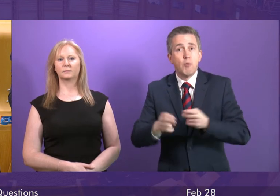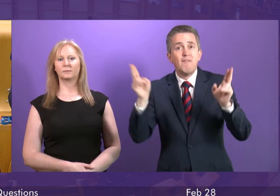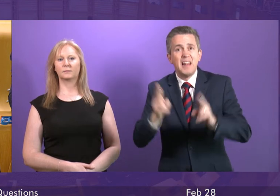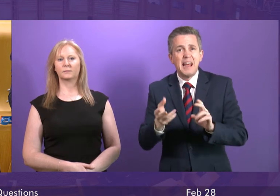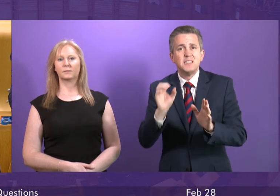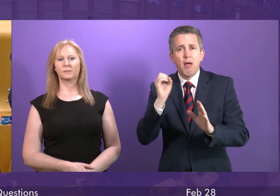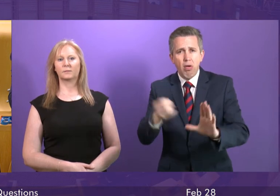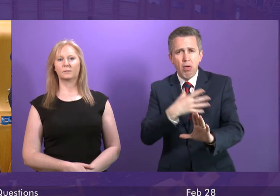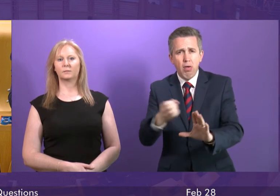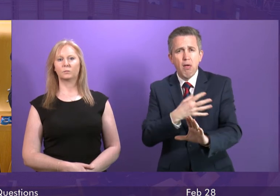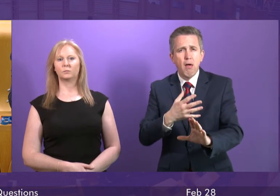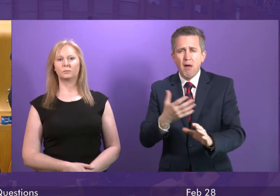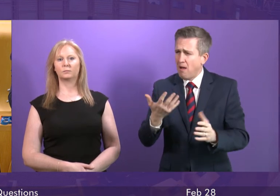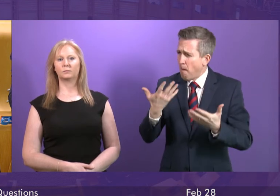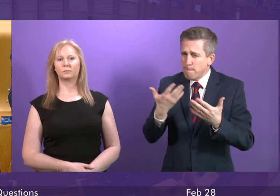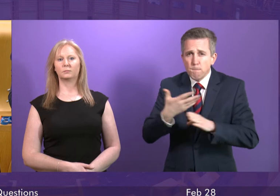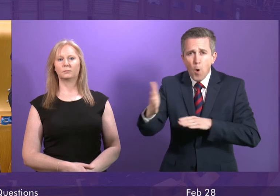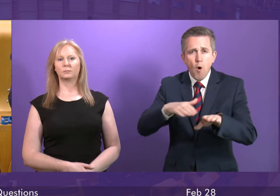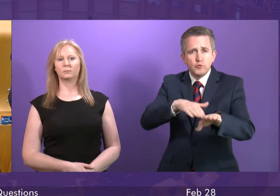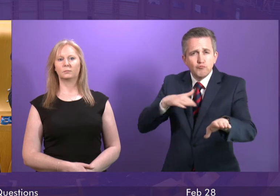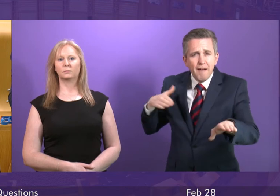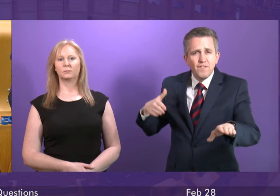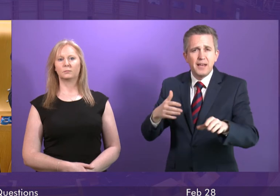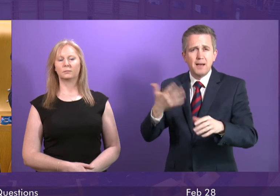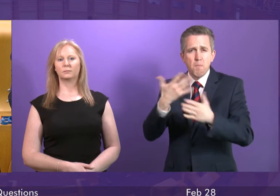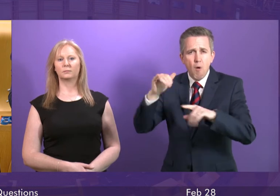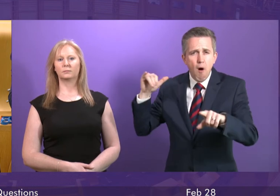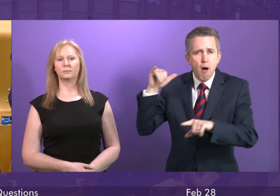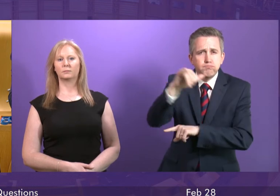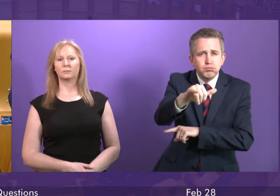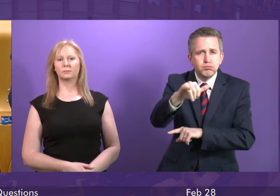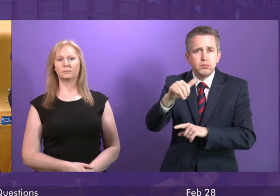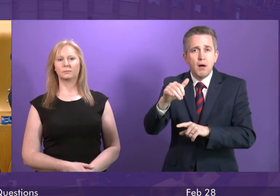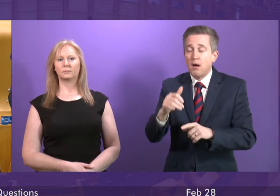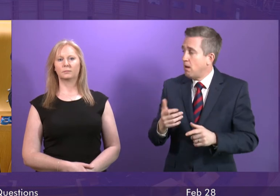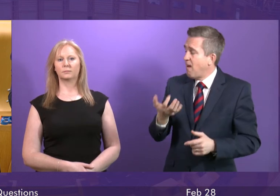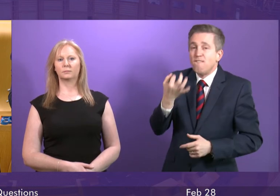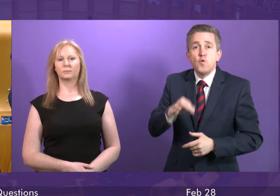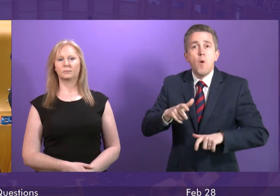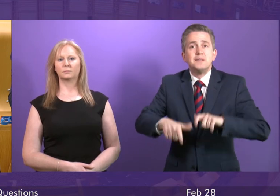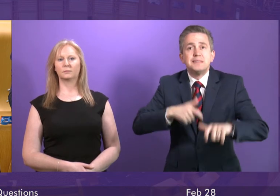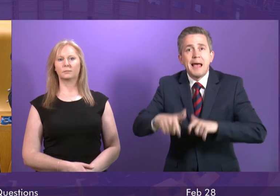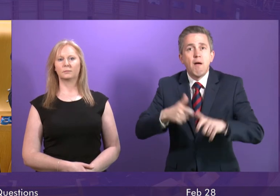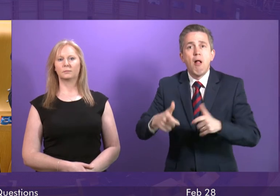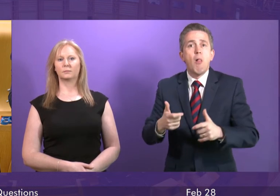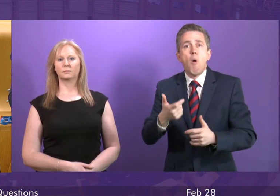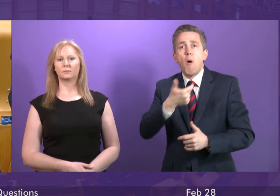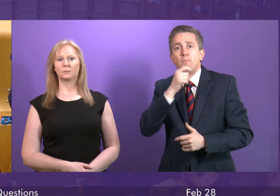traffic, more air traffic, less bike use and less public transport use. Transport emissions have gone up